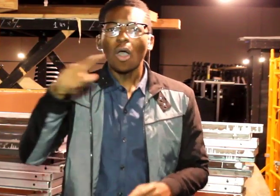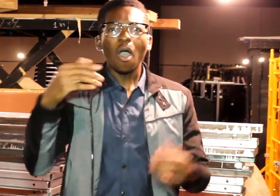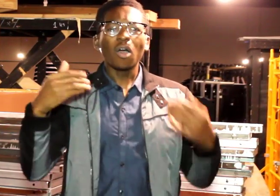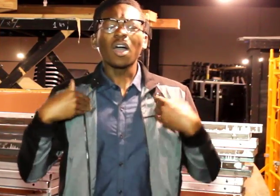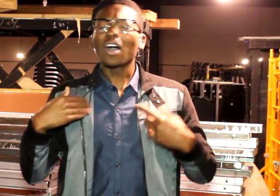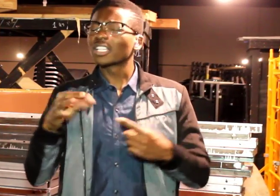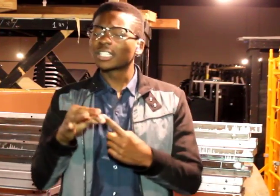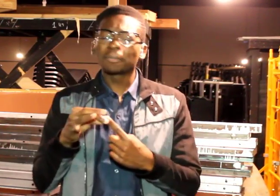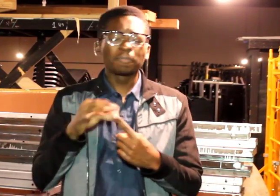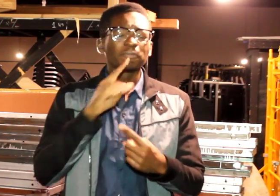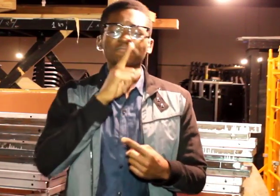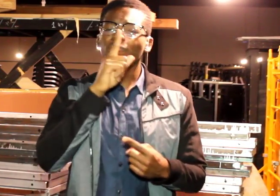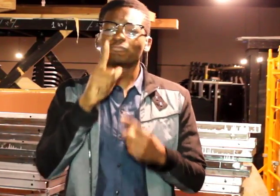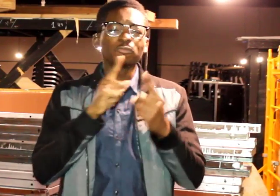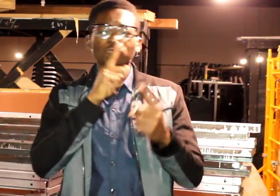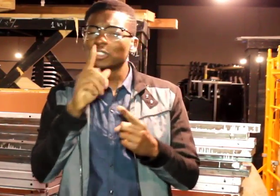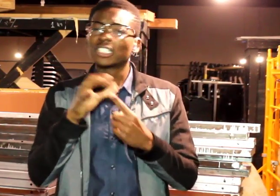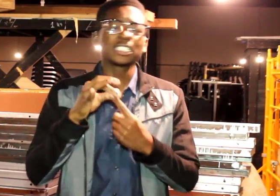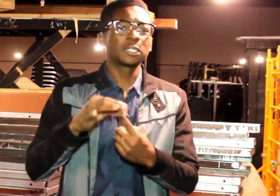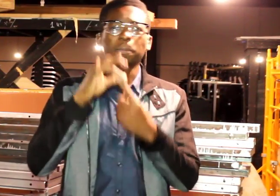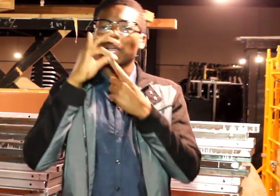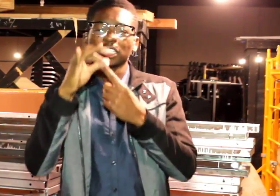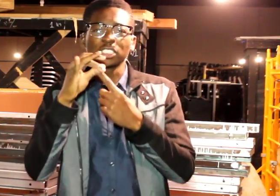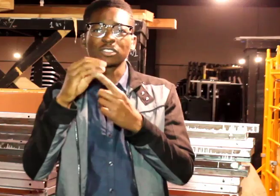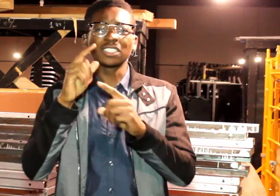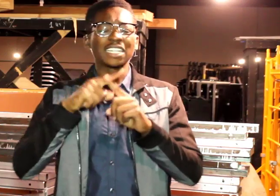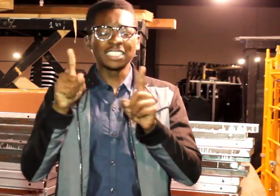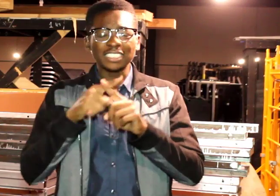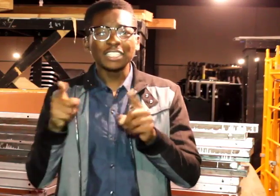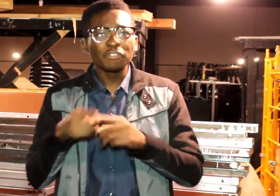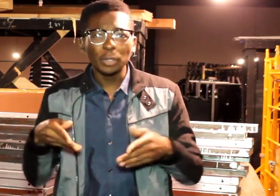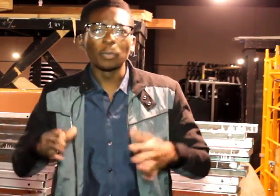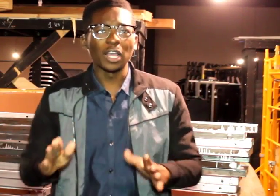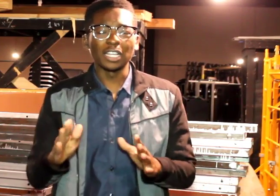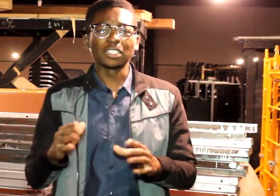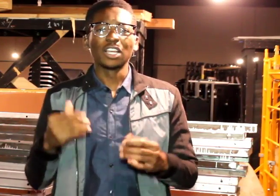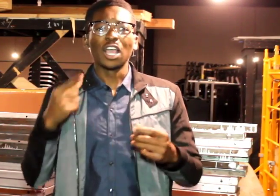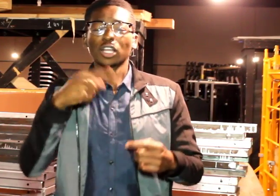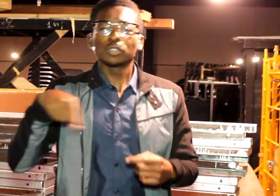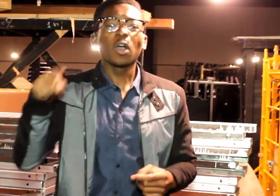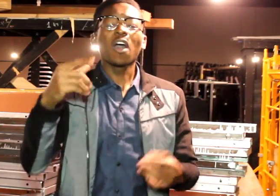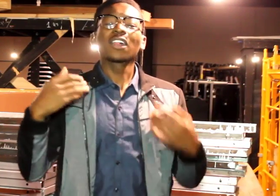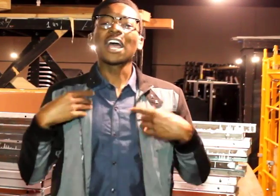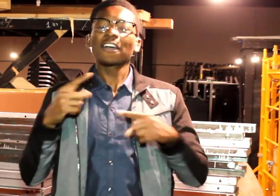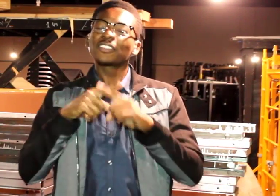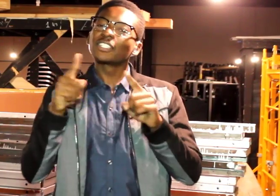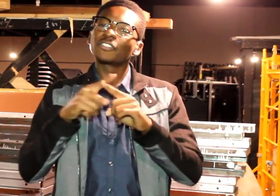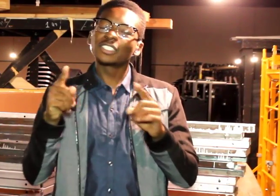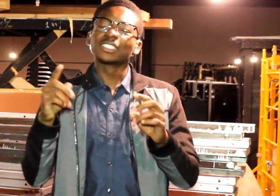all are really special in a different way. And you all have different